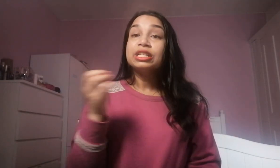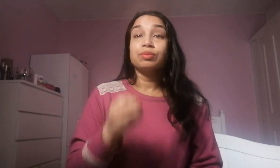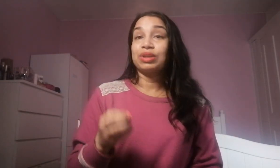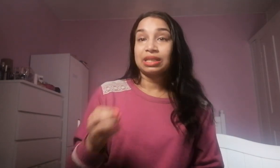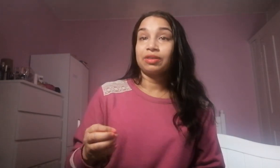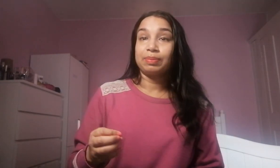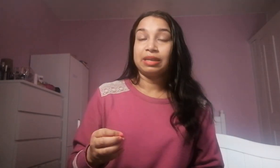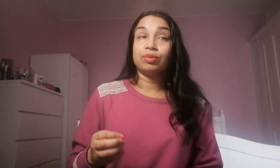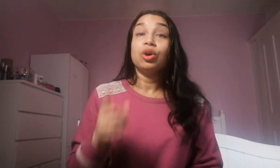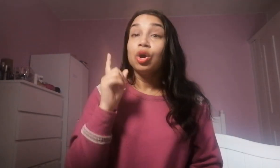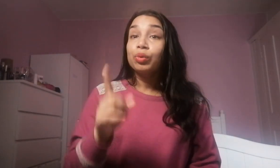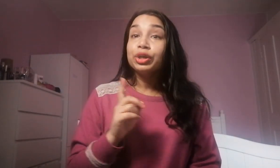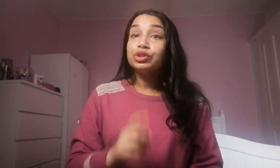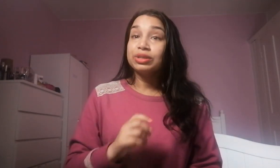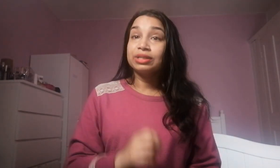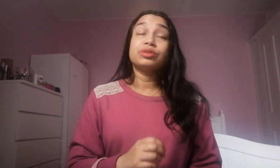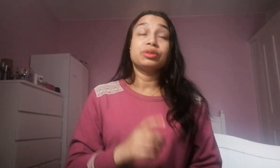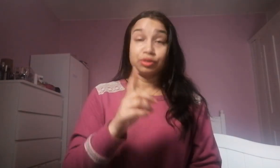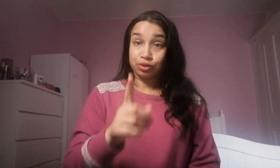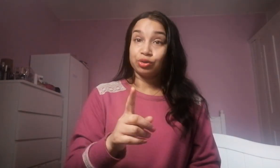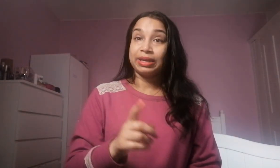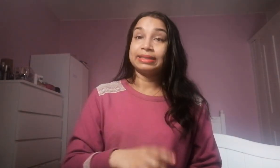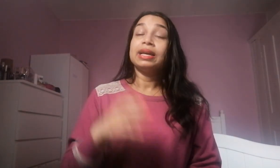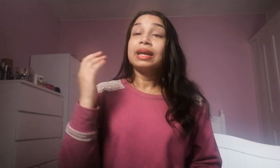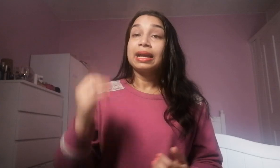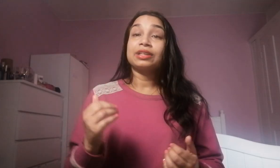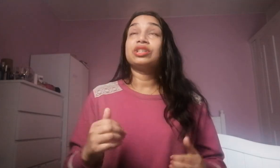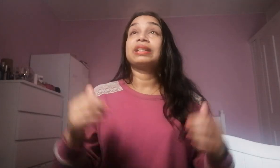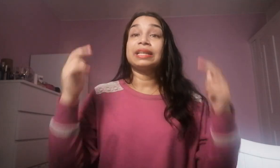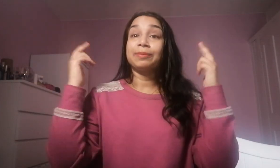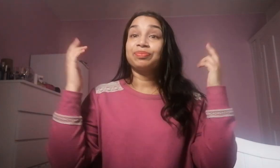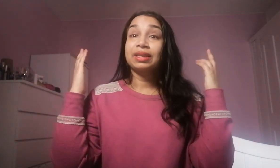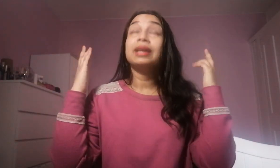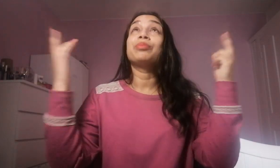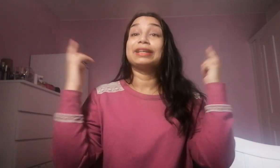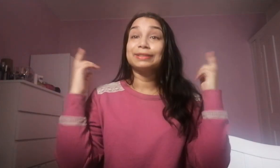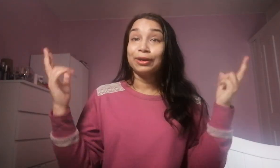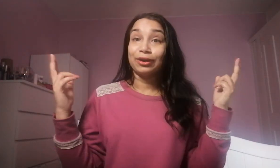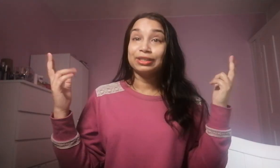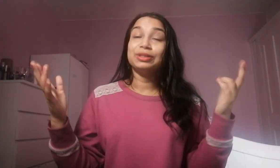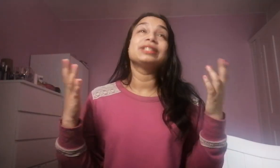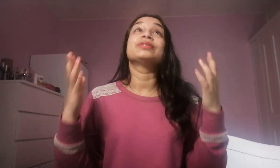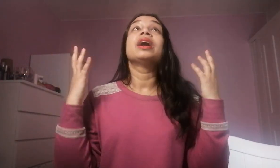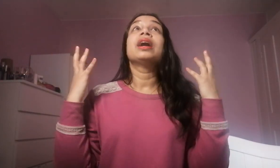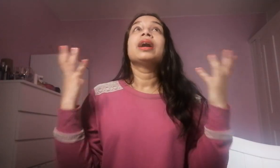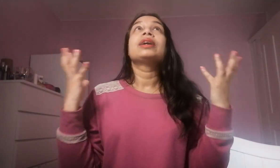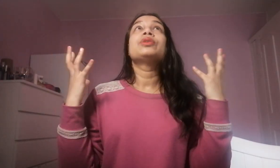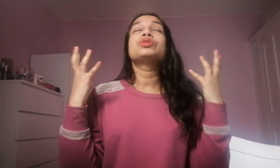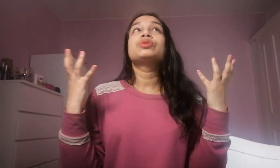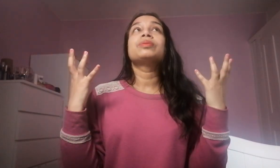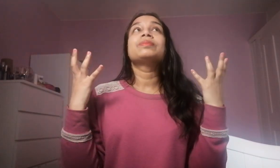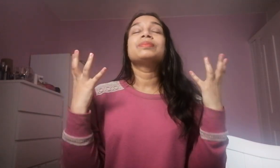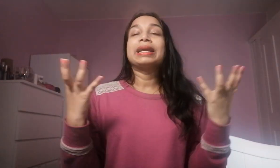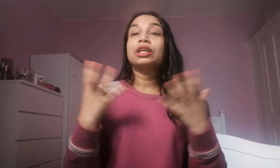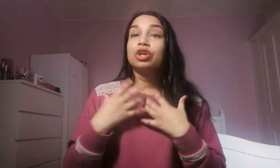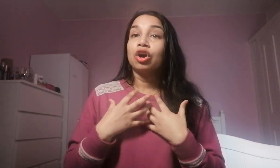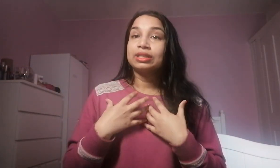need to impress other people what you do need to do is actually impress God you need to you need to make God